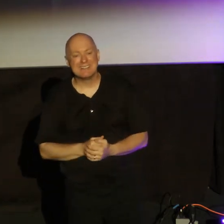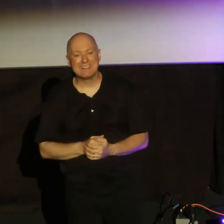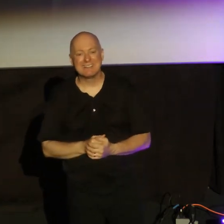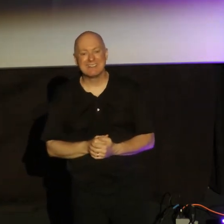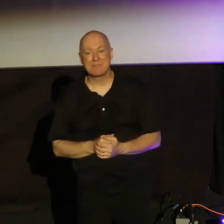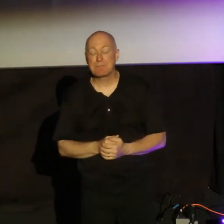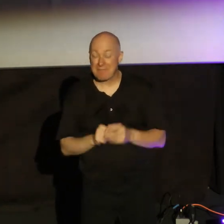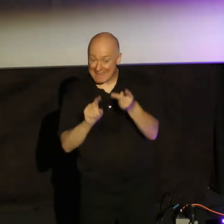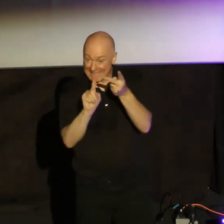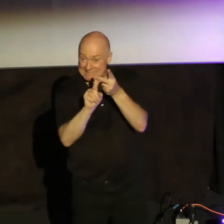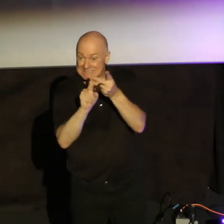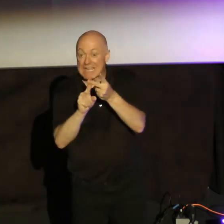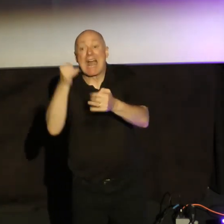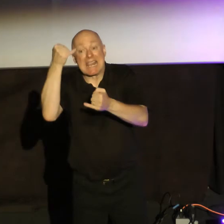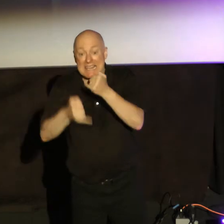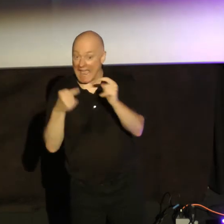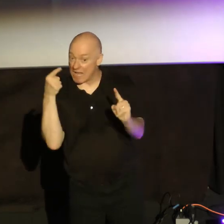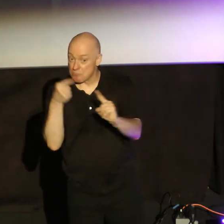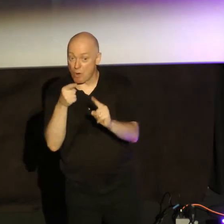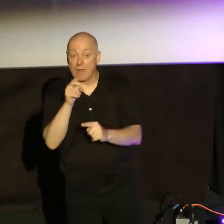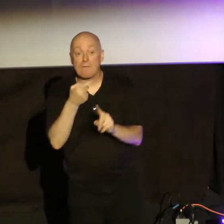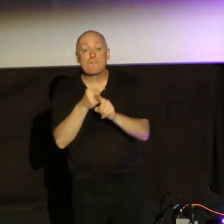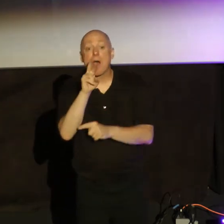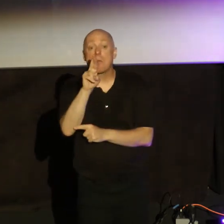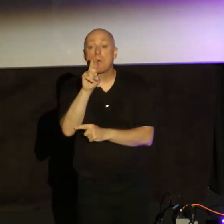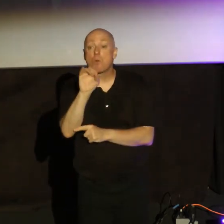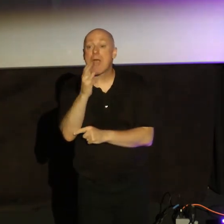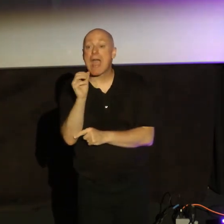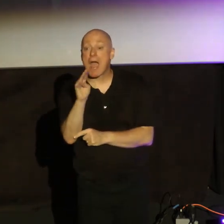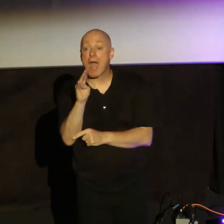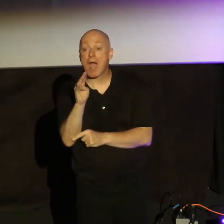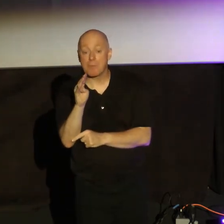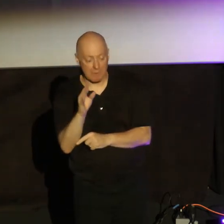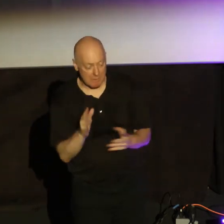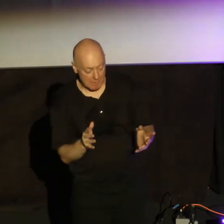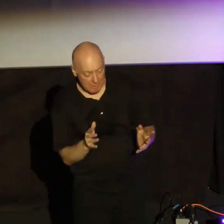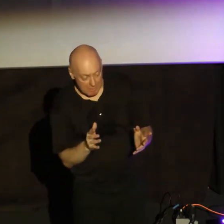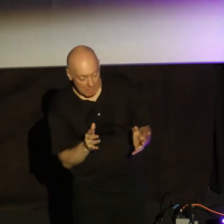Second and last point from Rahab is this. Biblical faith saves despite popular opinion.